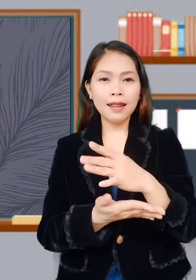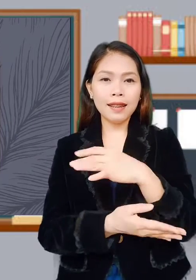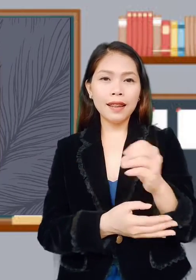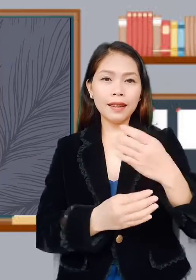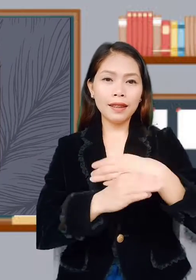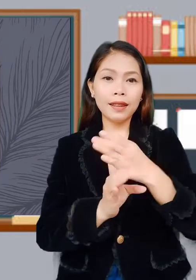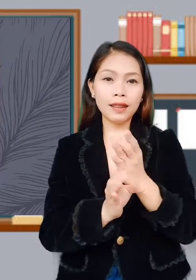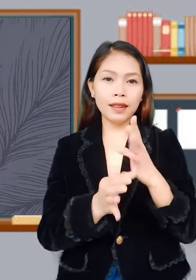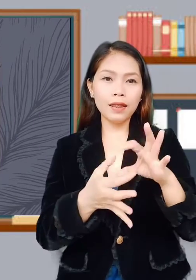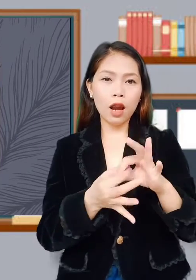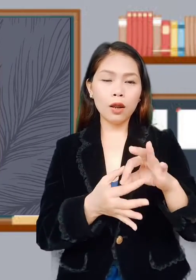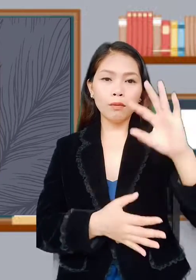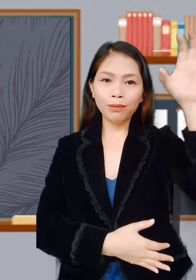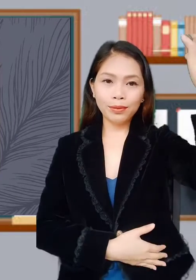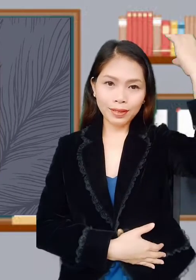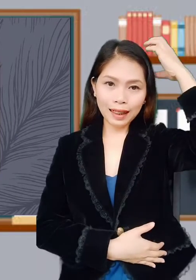The Arts and Crafts of Laos